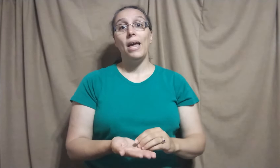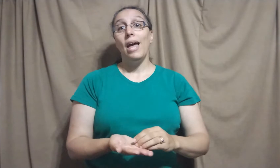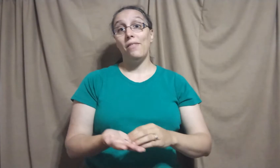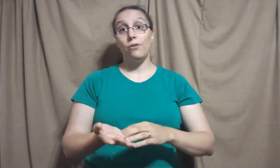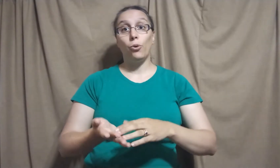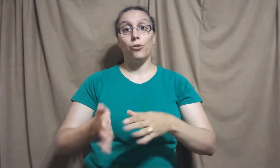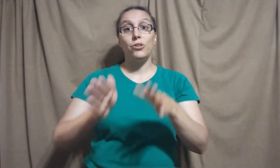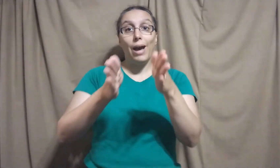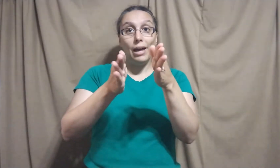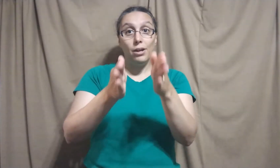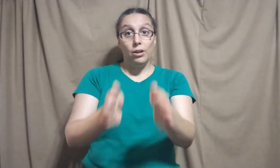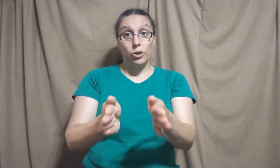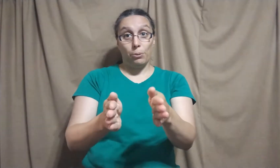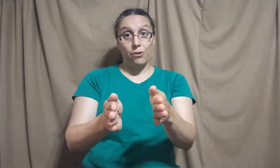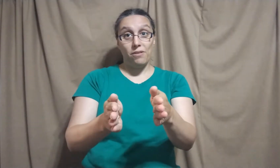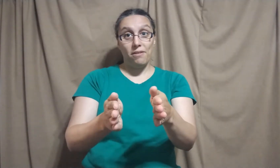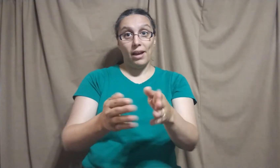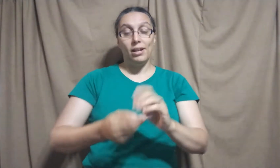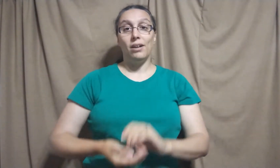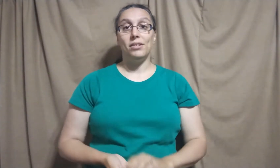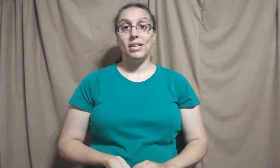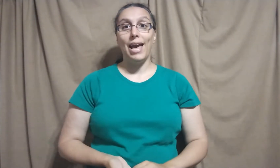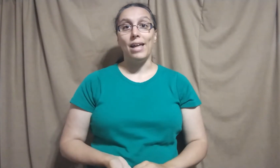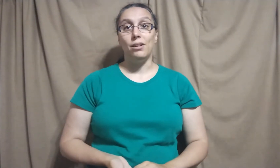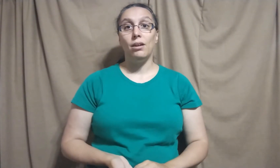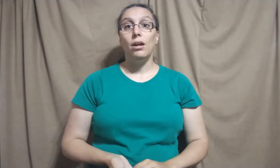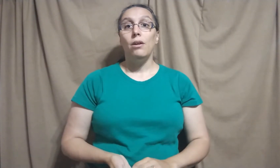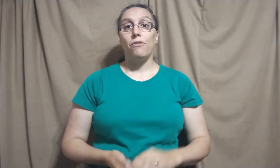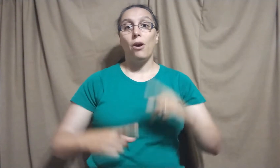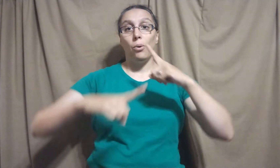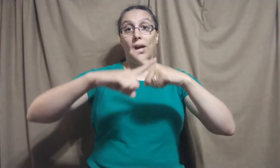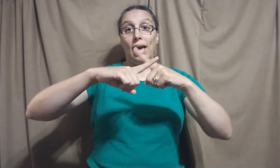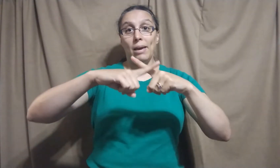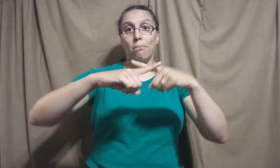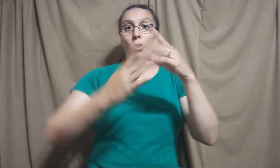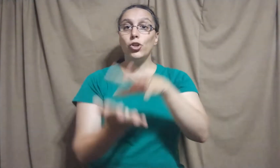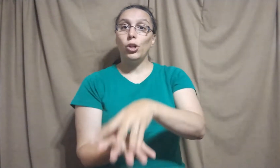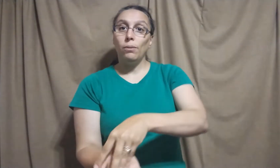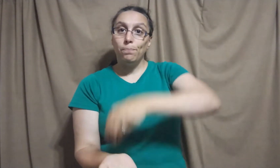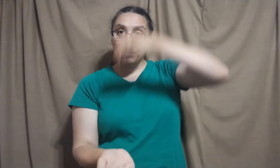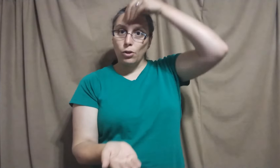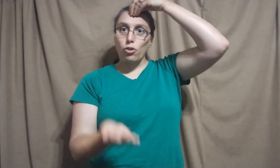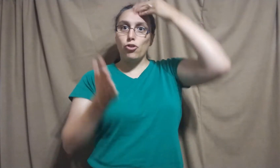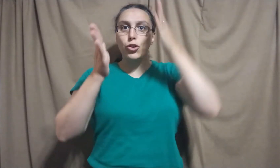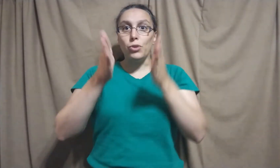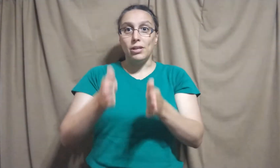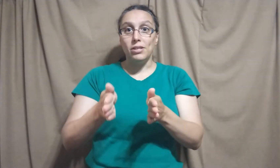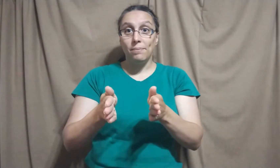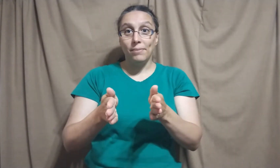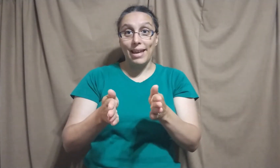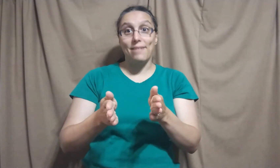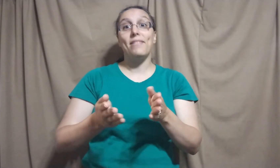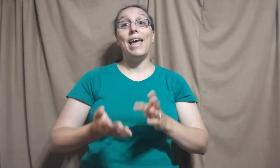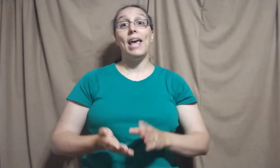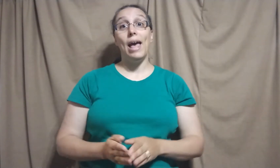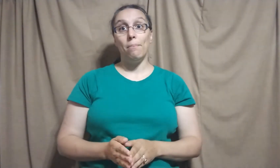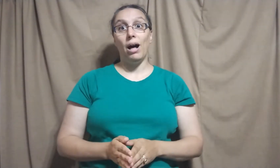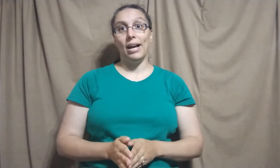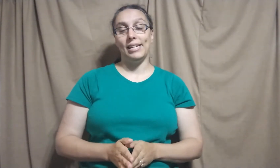And then, of course, you add your person sign onto the end. So a marshal student is an MIT.